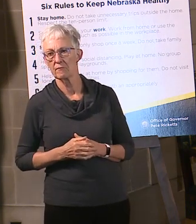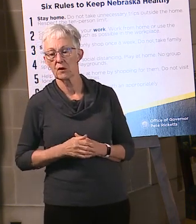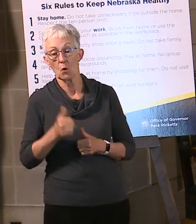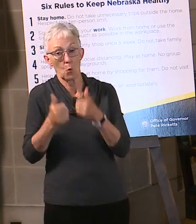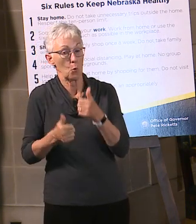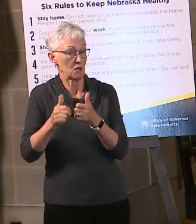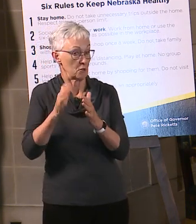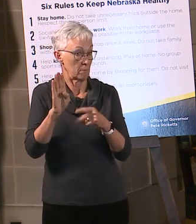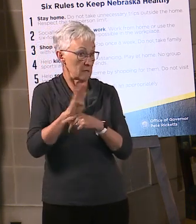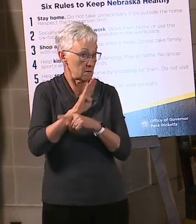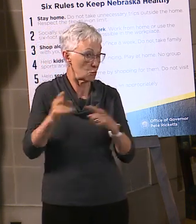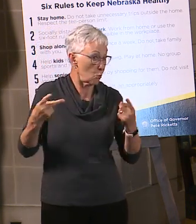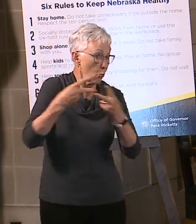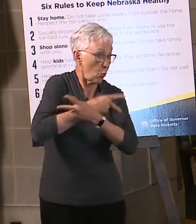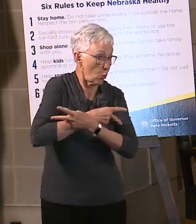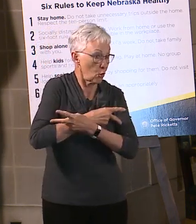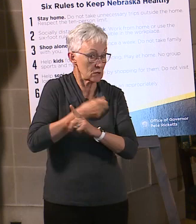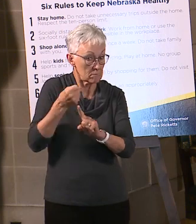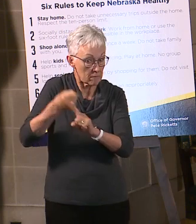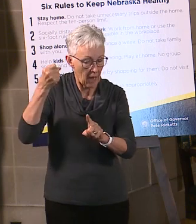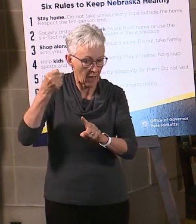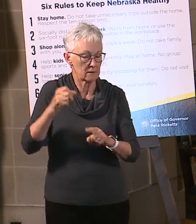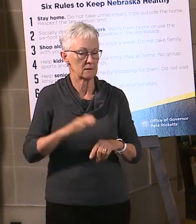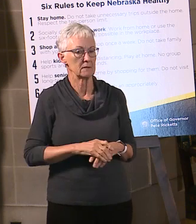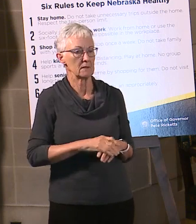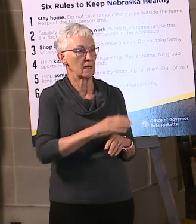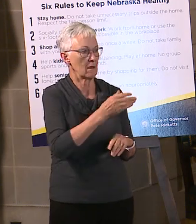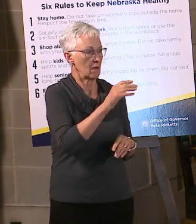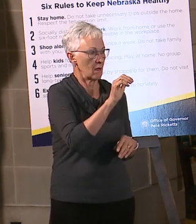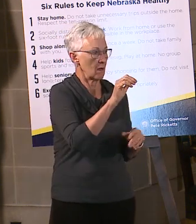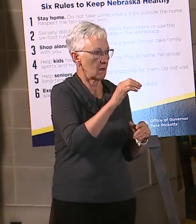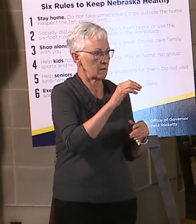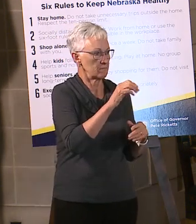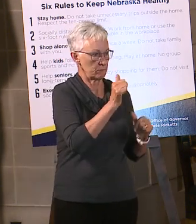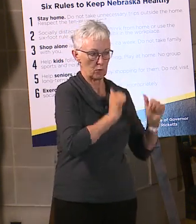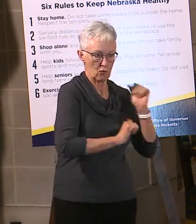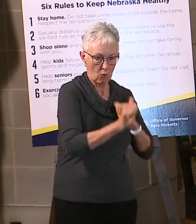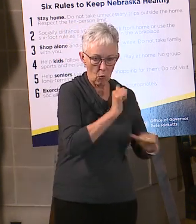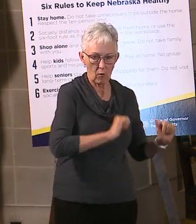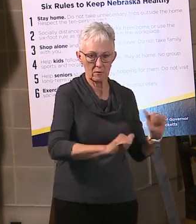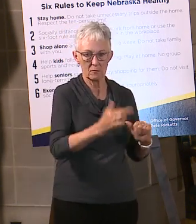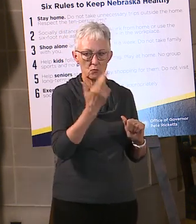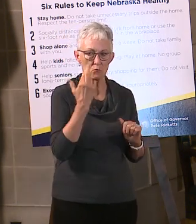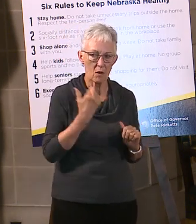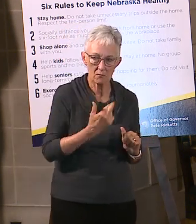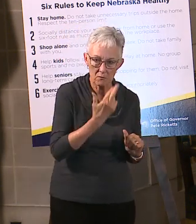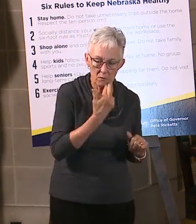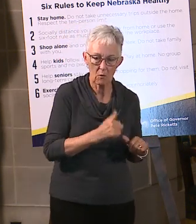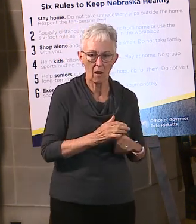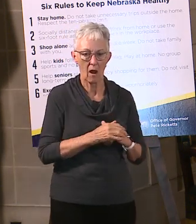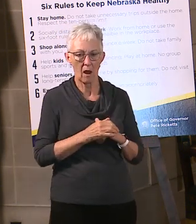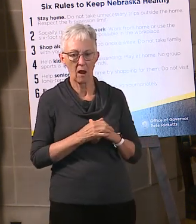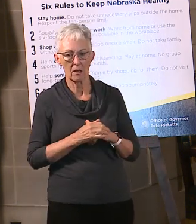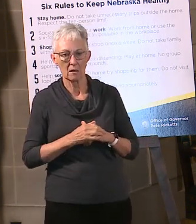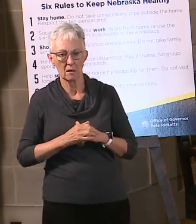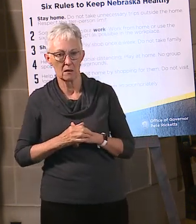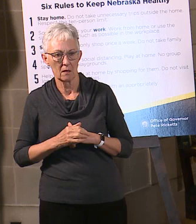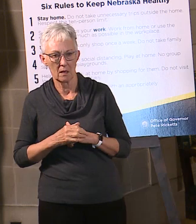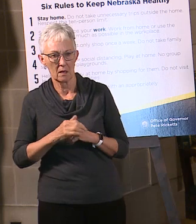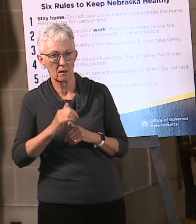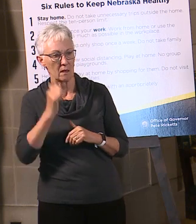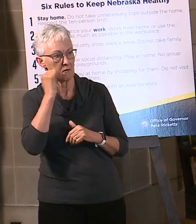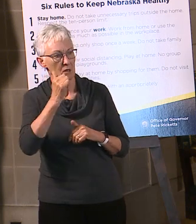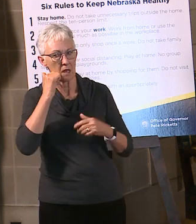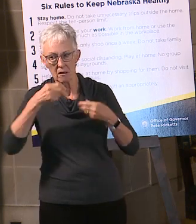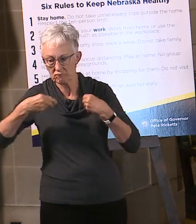also healthcare and social services, those kind of industries were the most impacted with regard to the restrictions